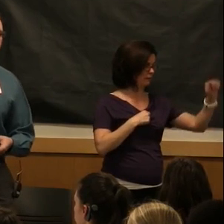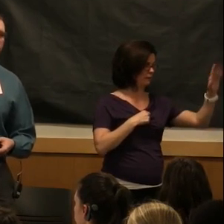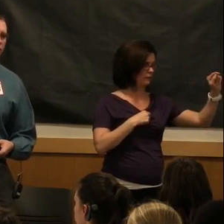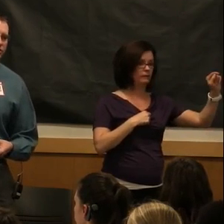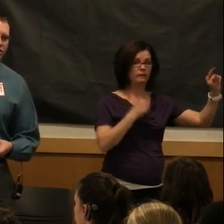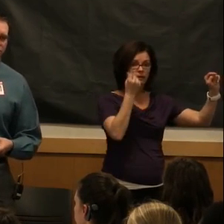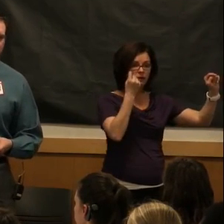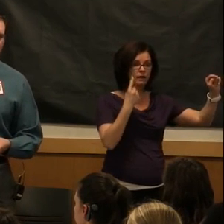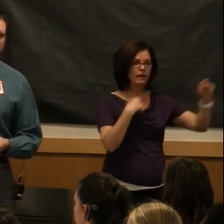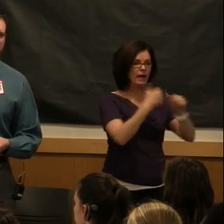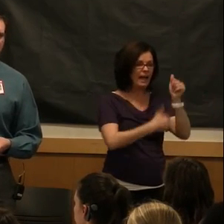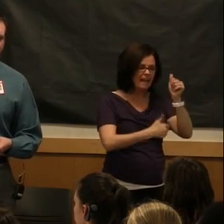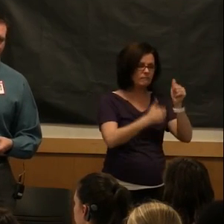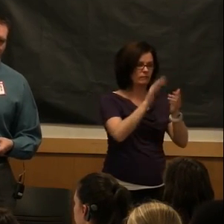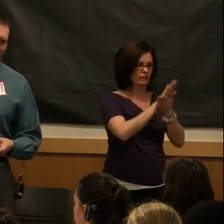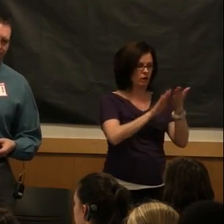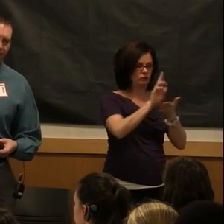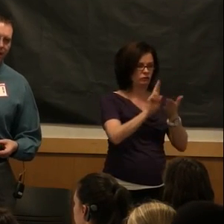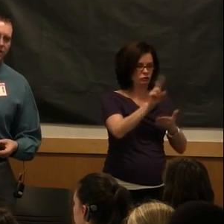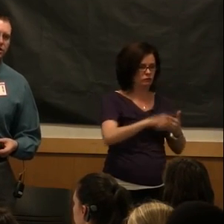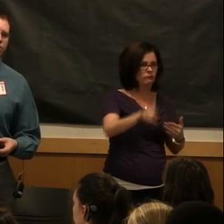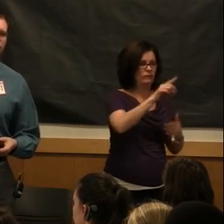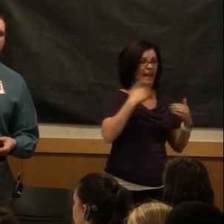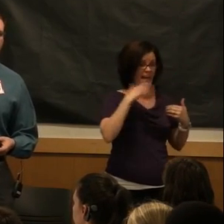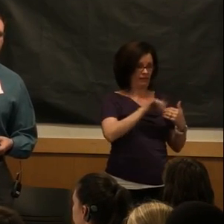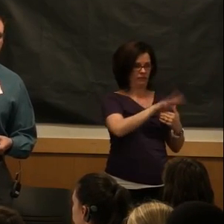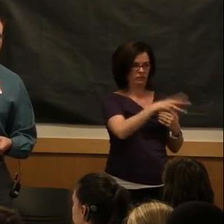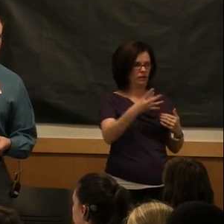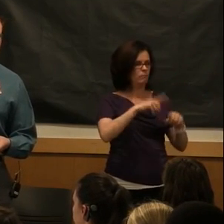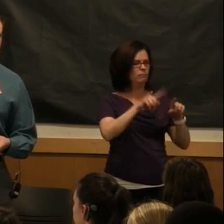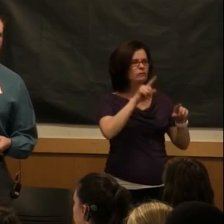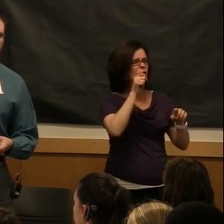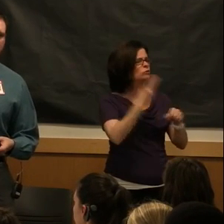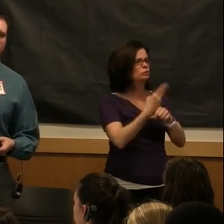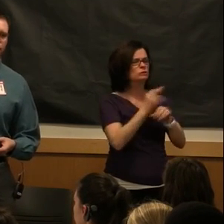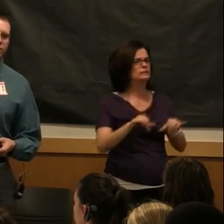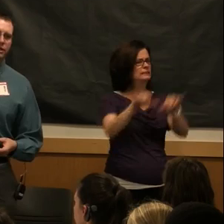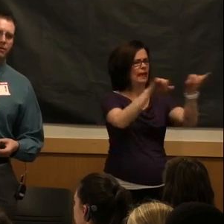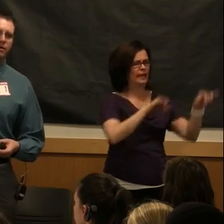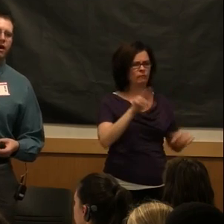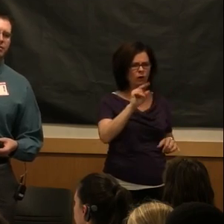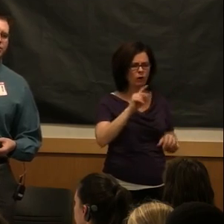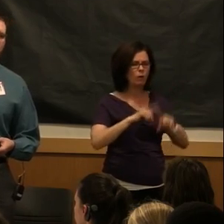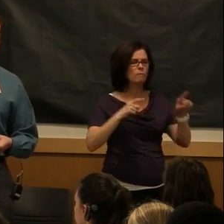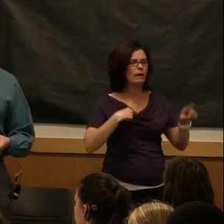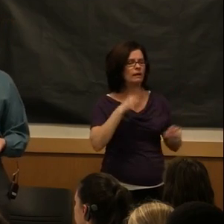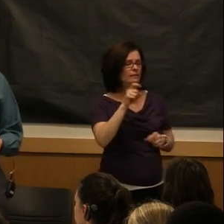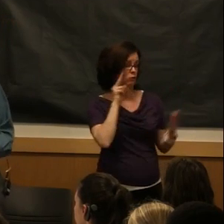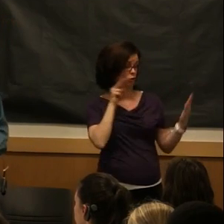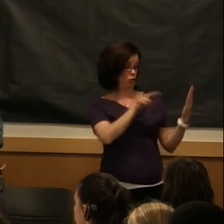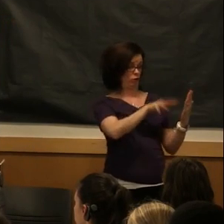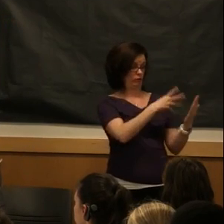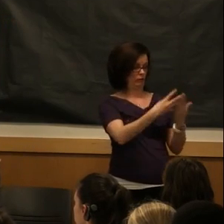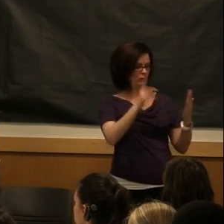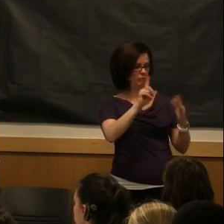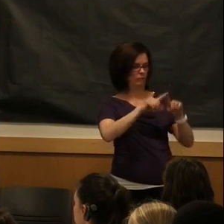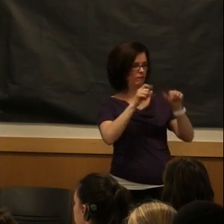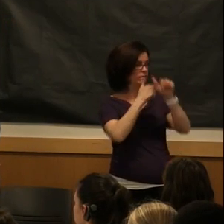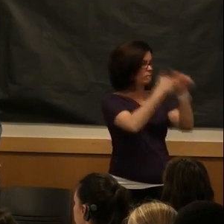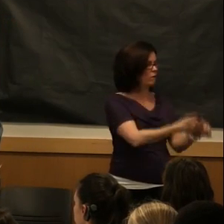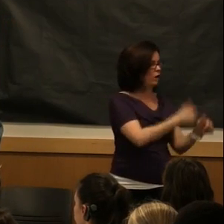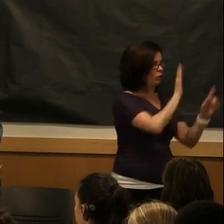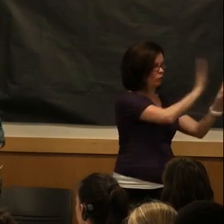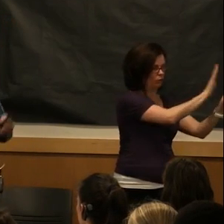Every school uses this chart differently, so you want to be looking for this chart but know what their requirements are based by their individual